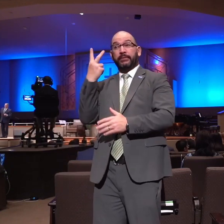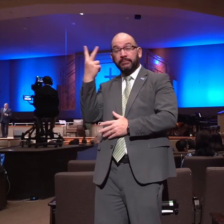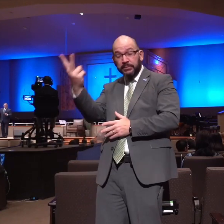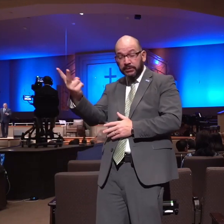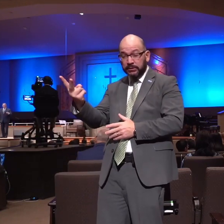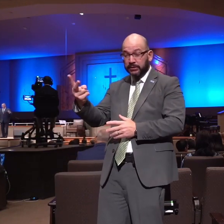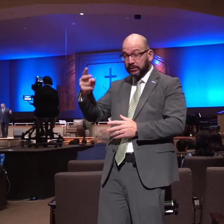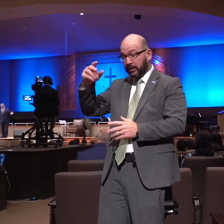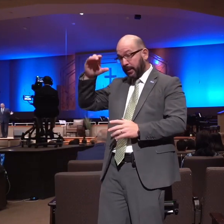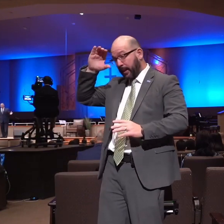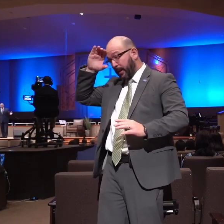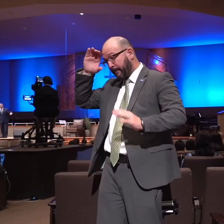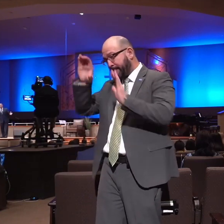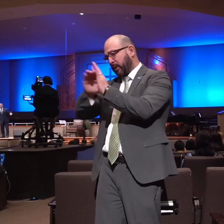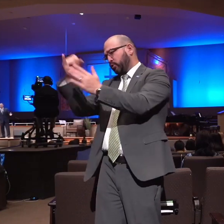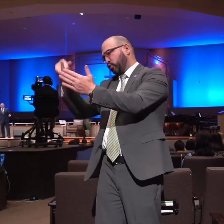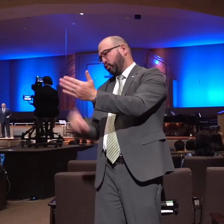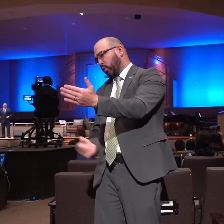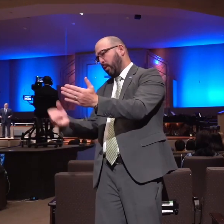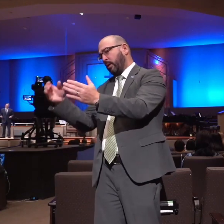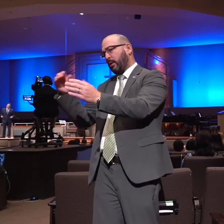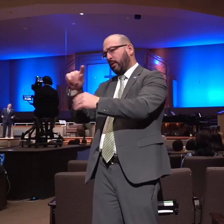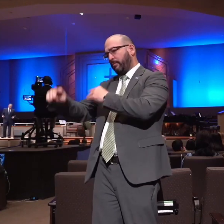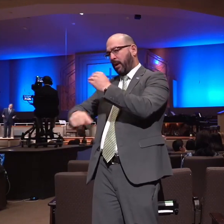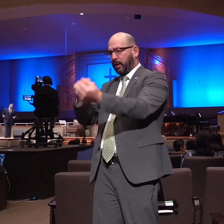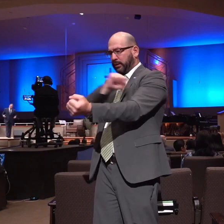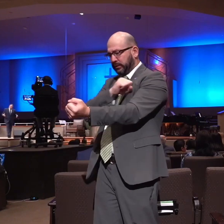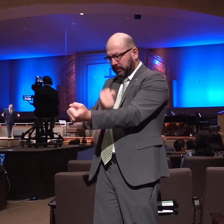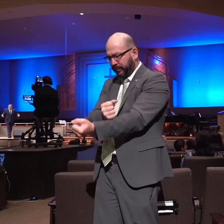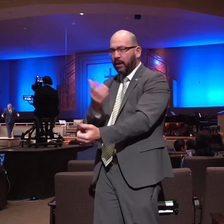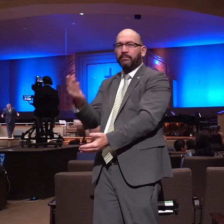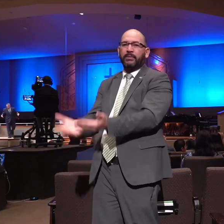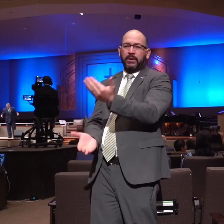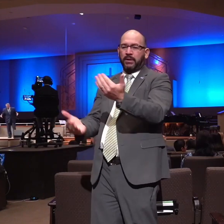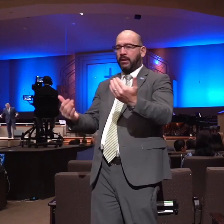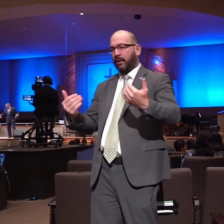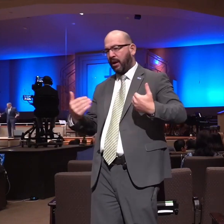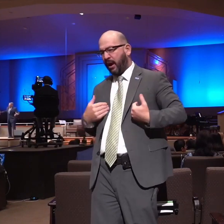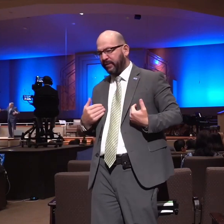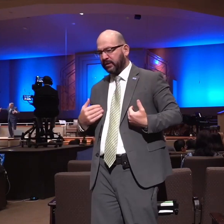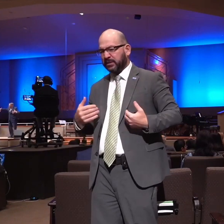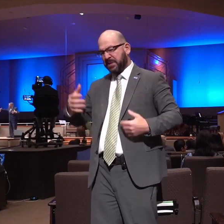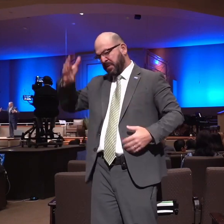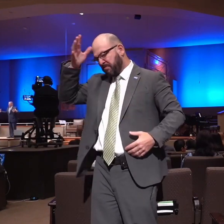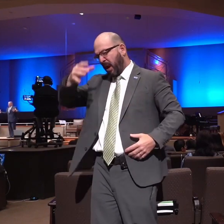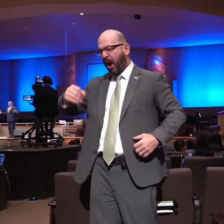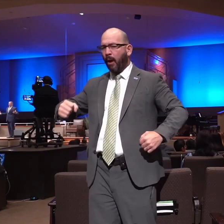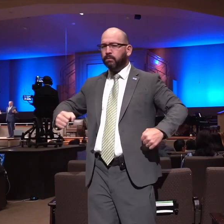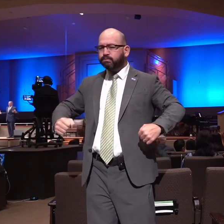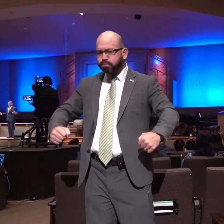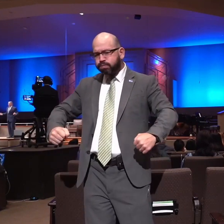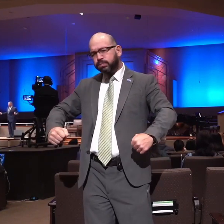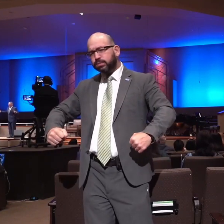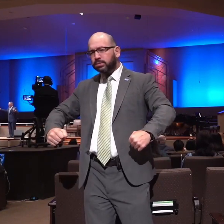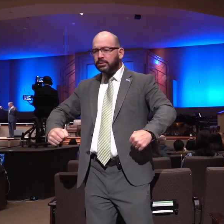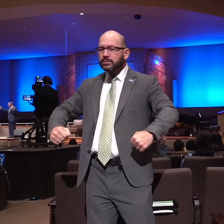perhaps in a book of some kind about his life they picture him as this herculean looking guy this guy with